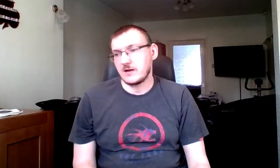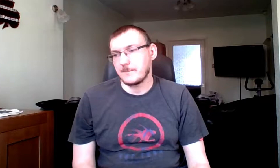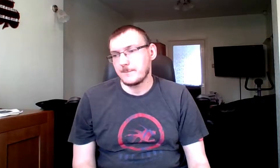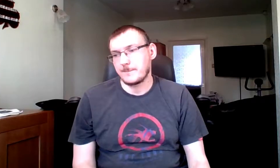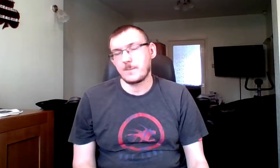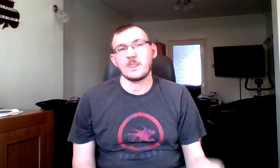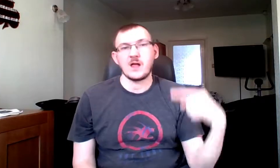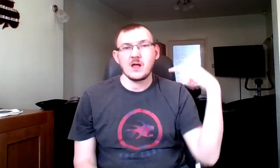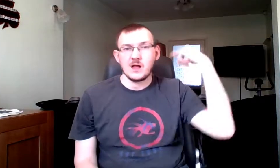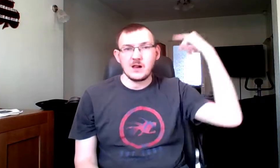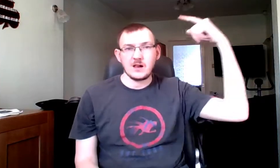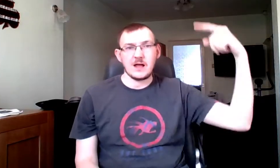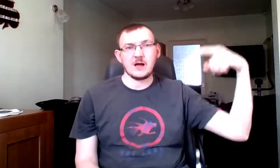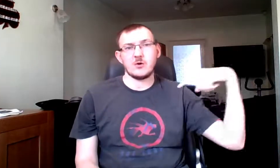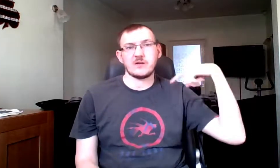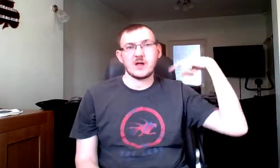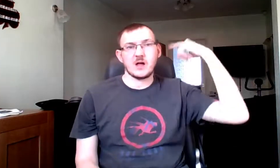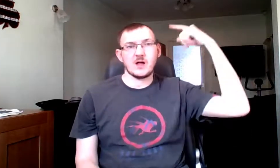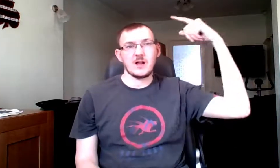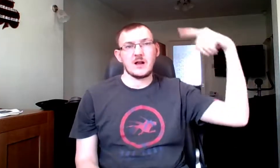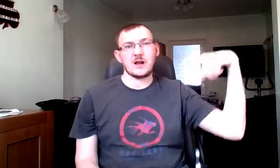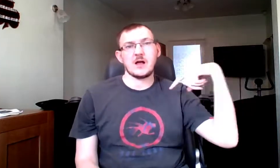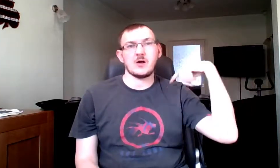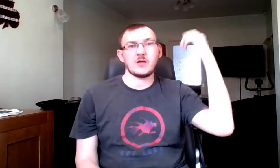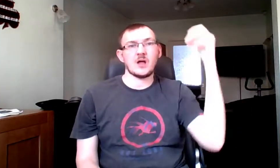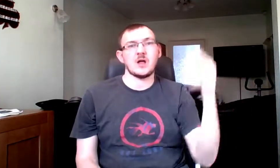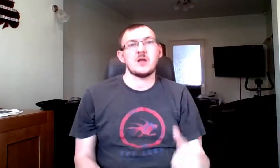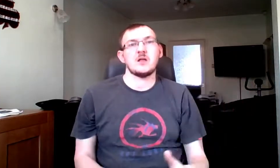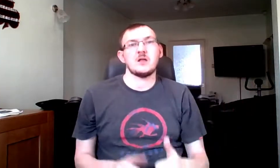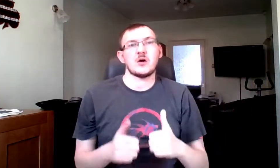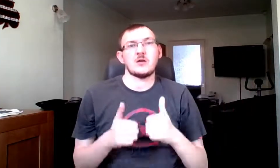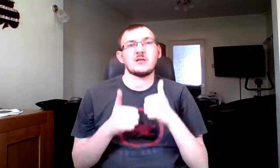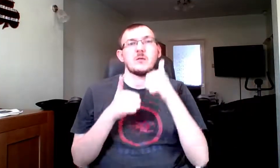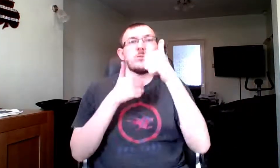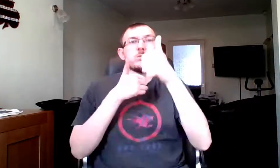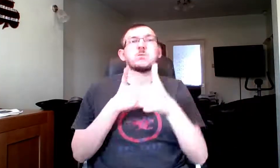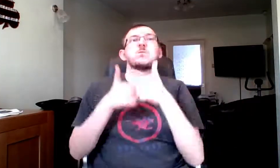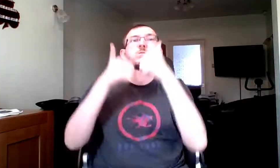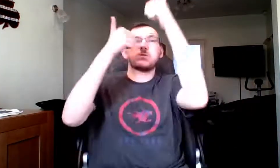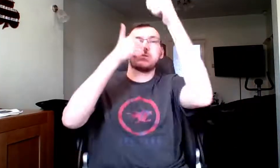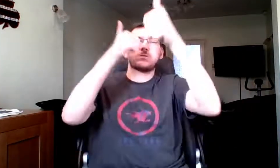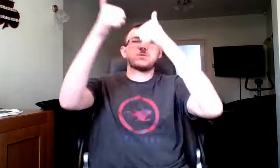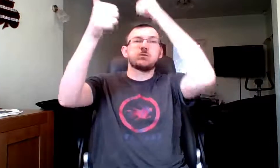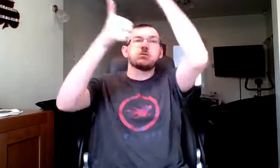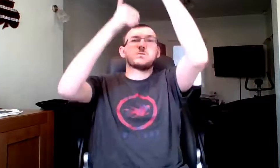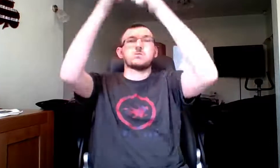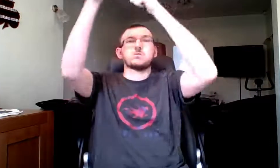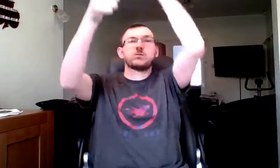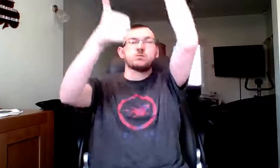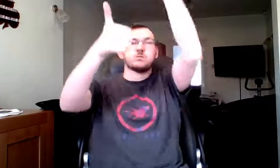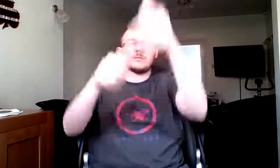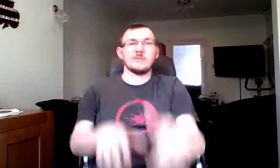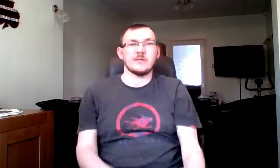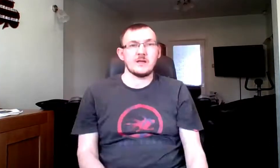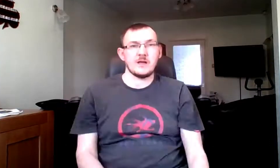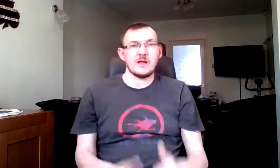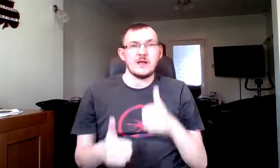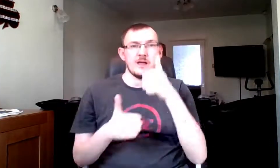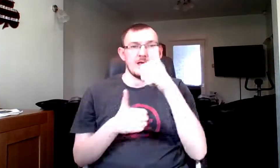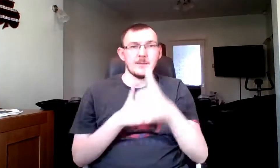it's louder and louder, you're going to hear